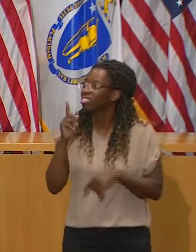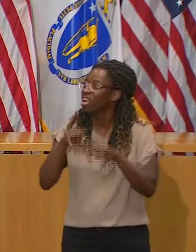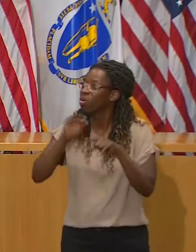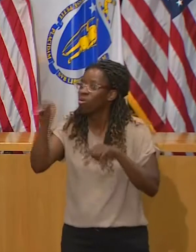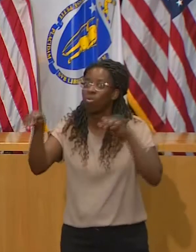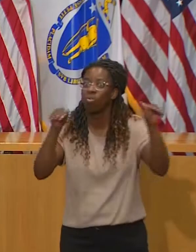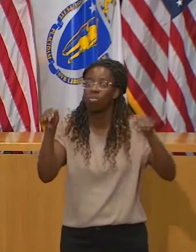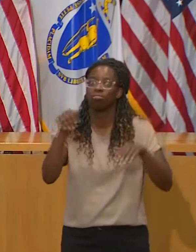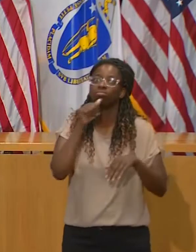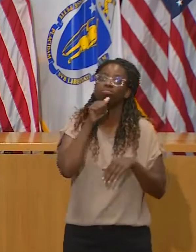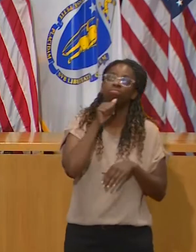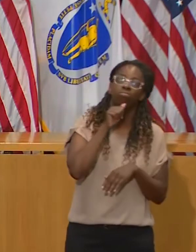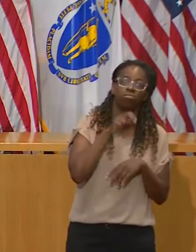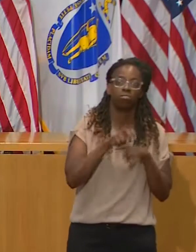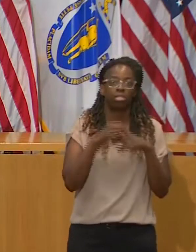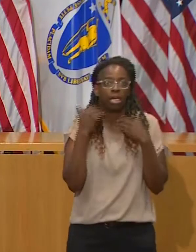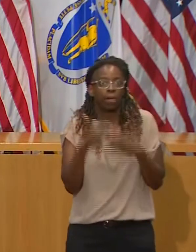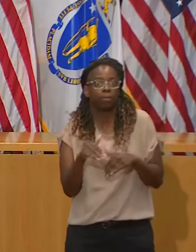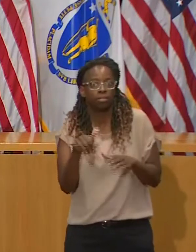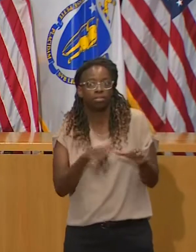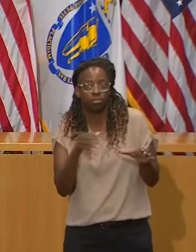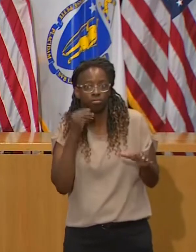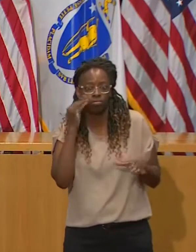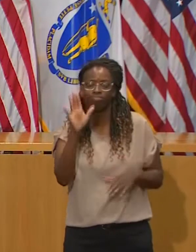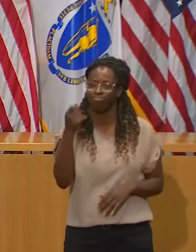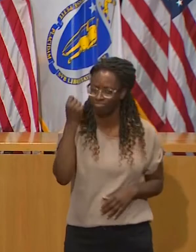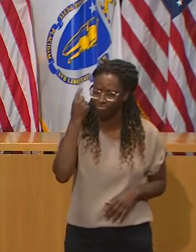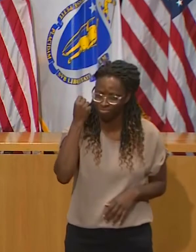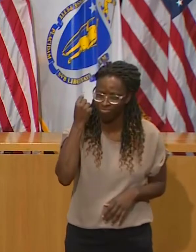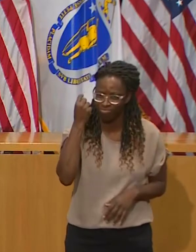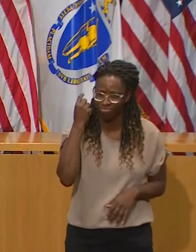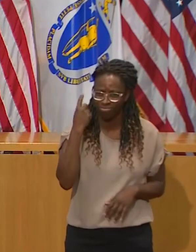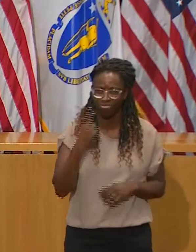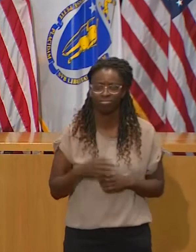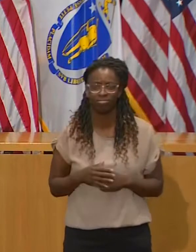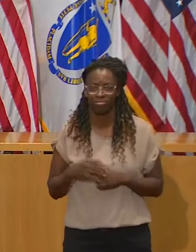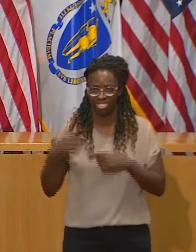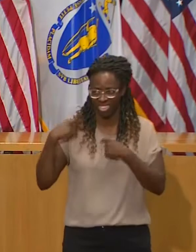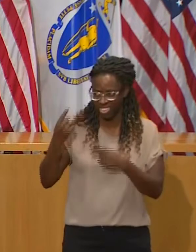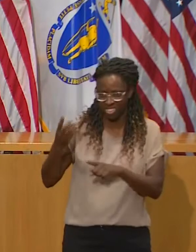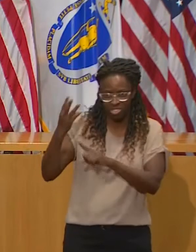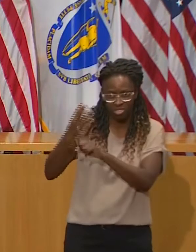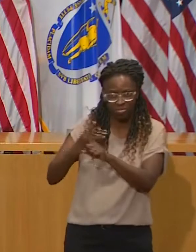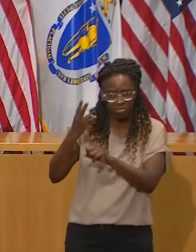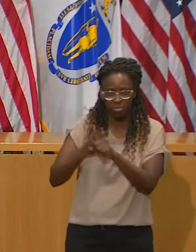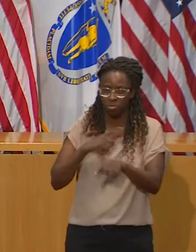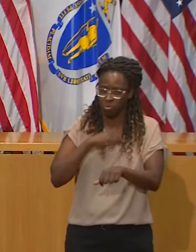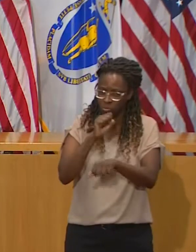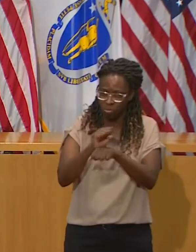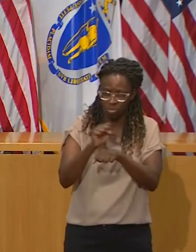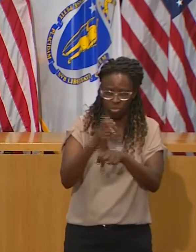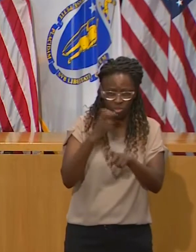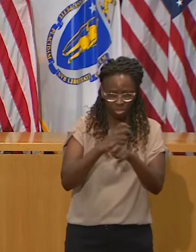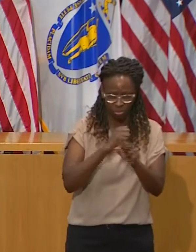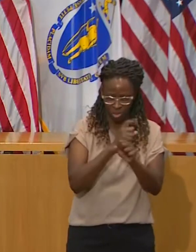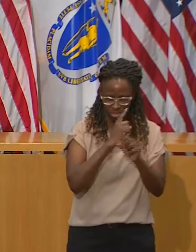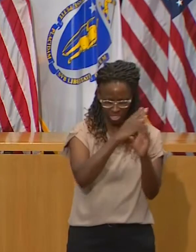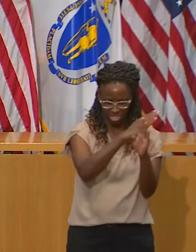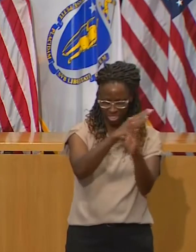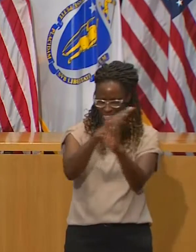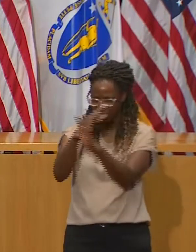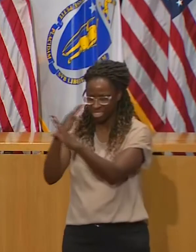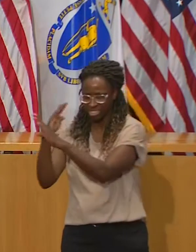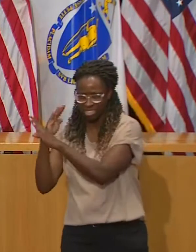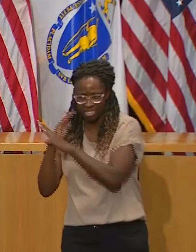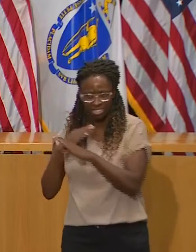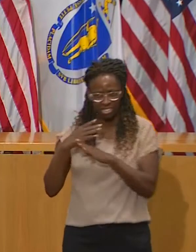and we urge people to pursue what we would describe as supervised and organized and safe